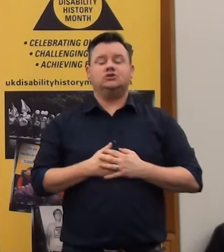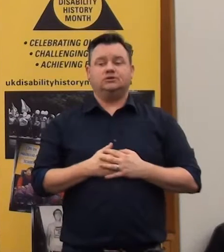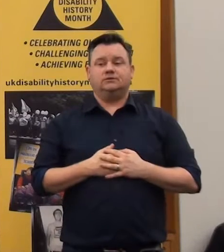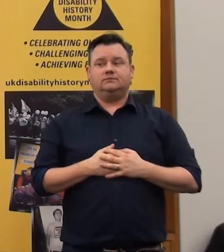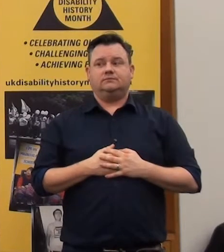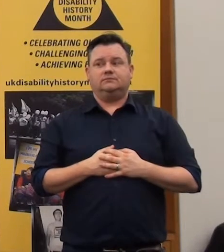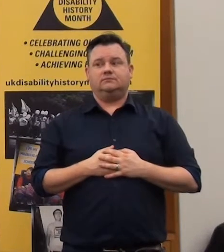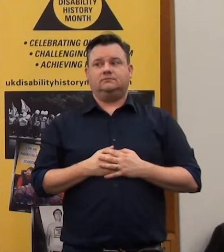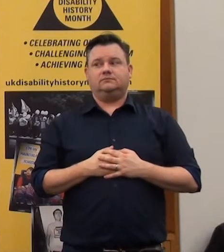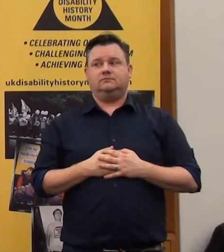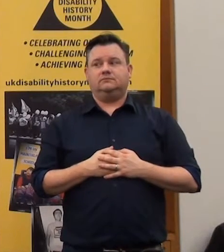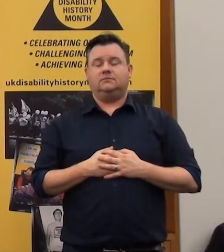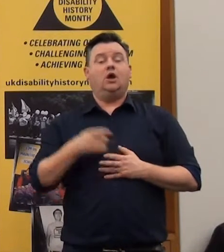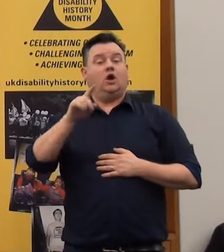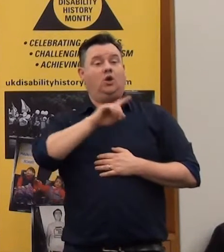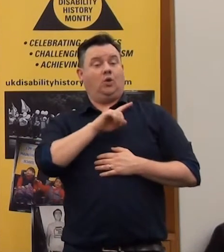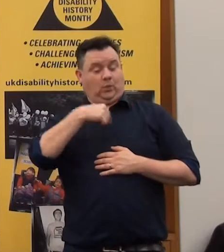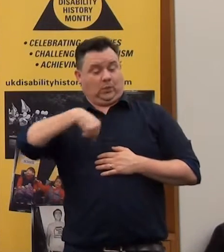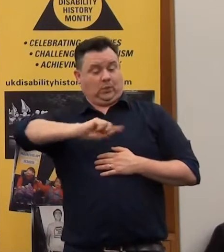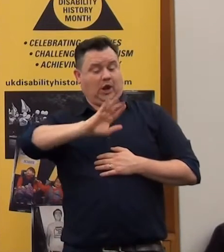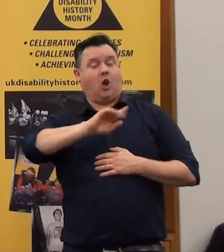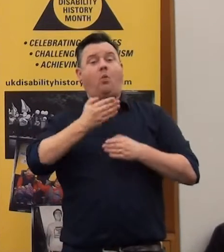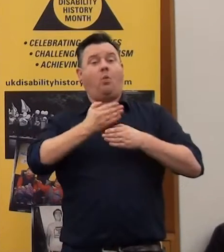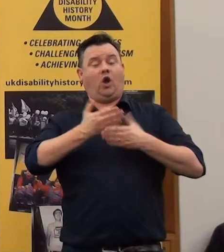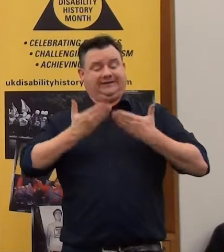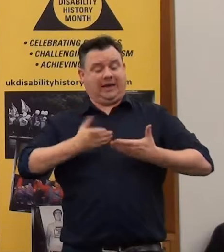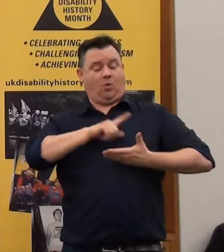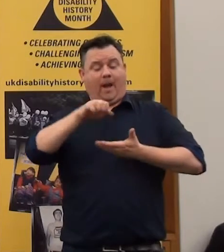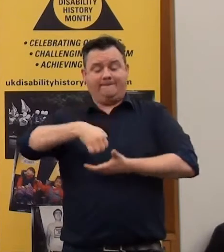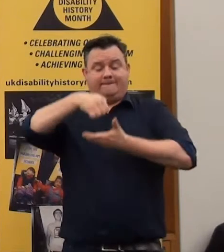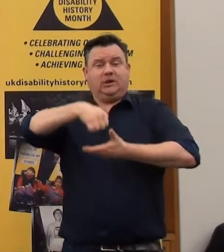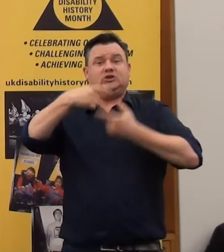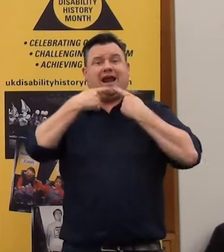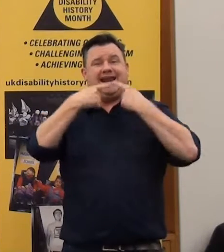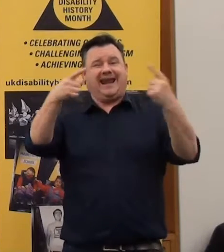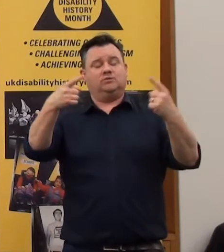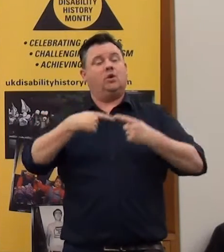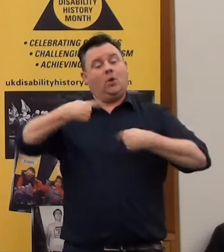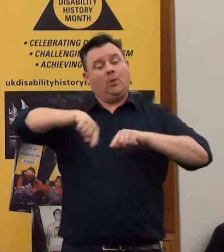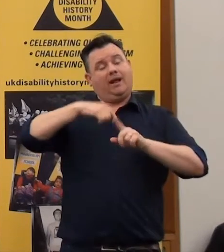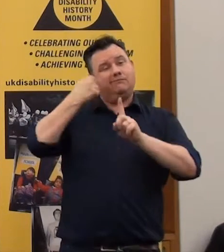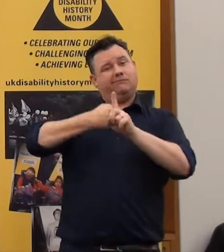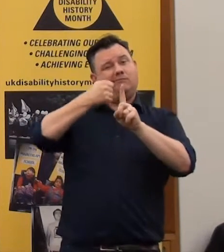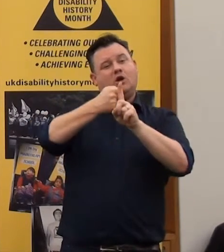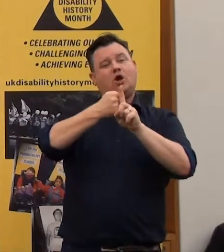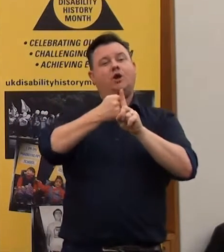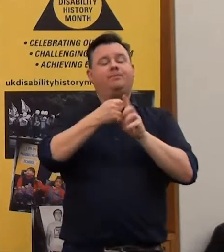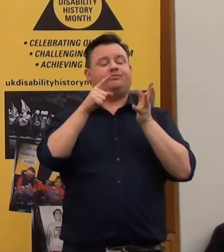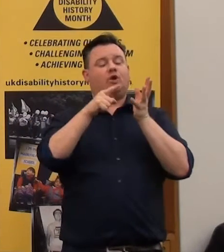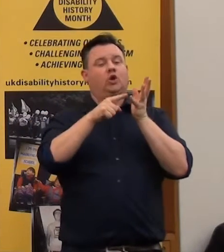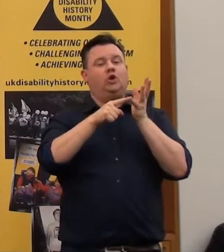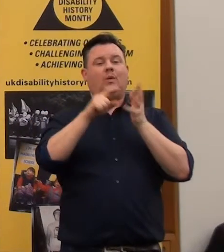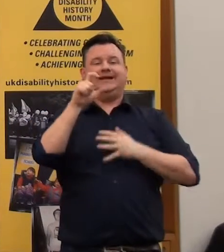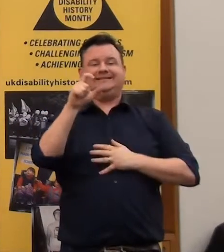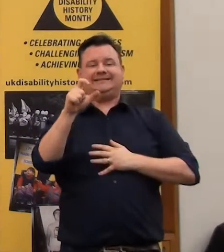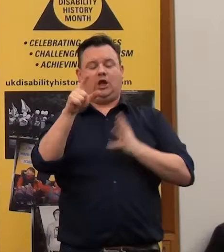we're working today is because the budget has been announced and there's been, we've been campaigning on Universal Credit for quite a while.